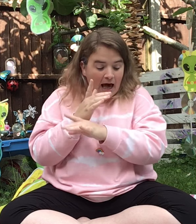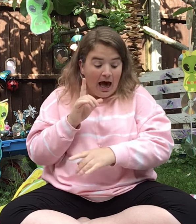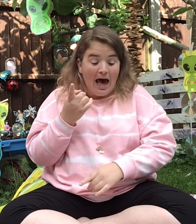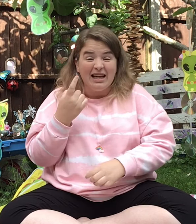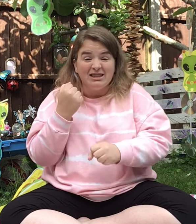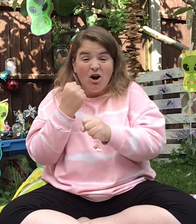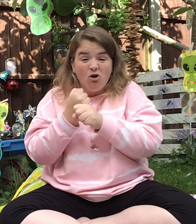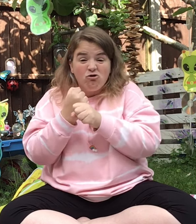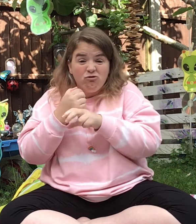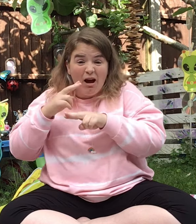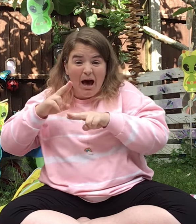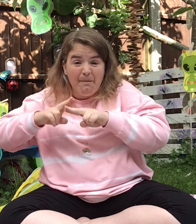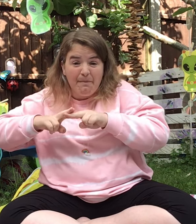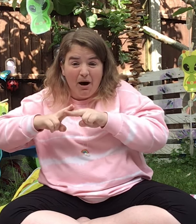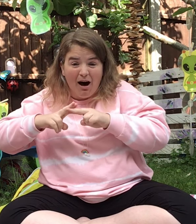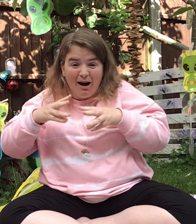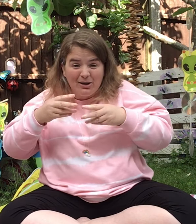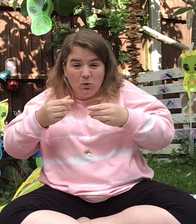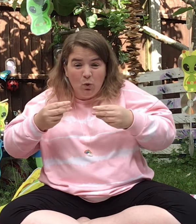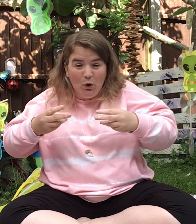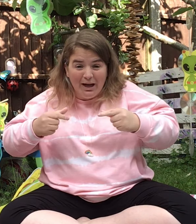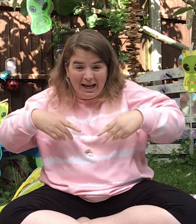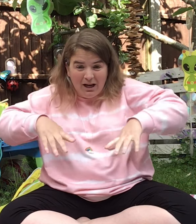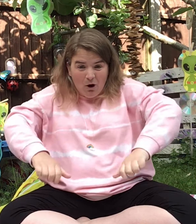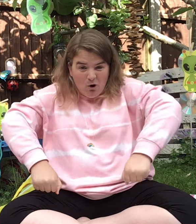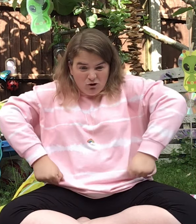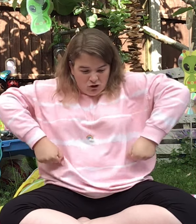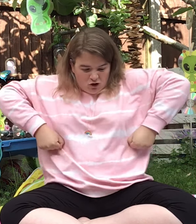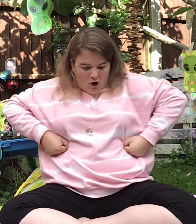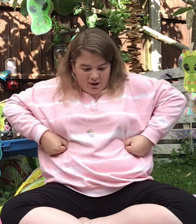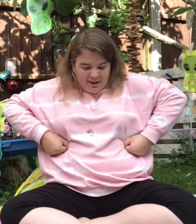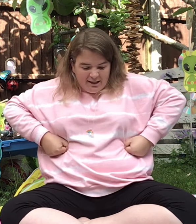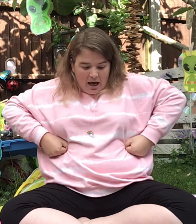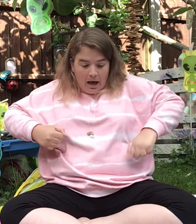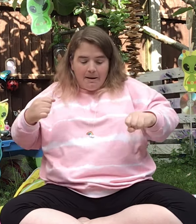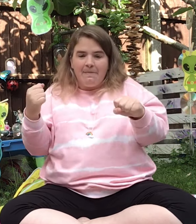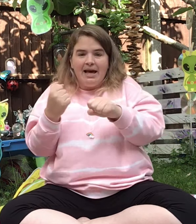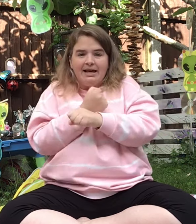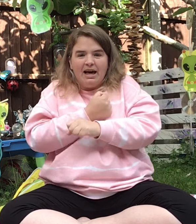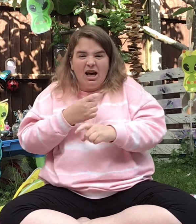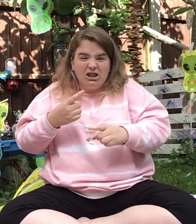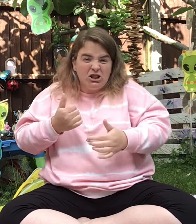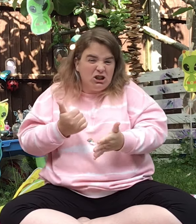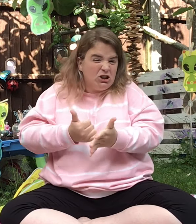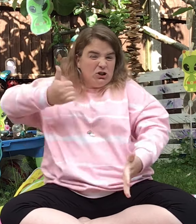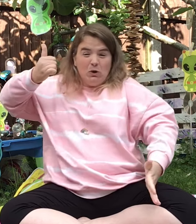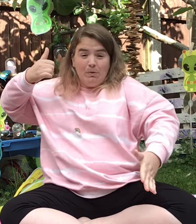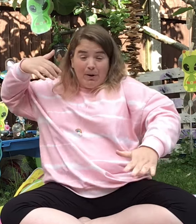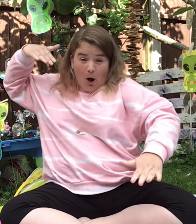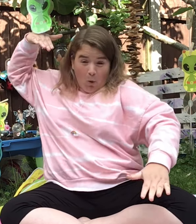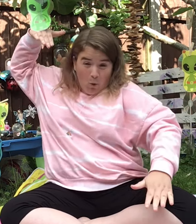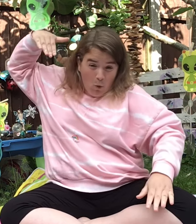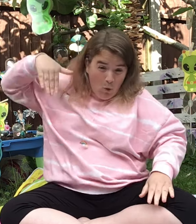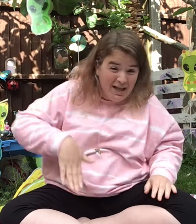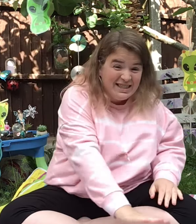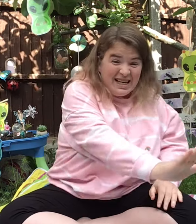And grandpa's woolly long johns make a super whizzy